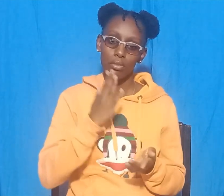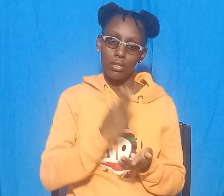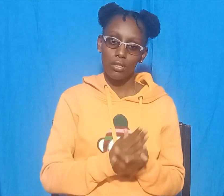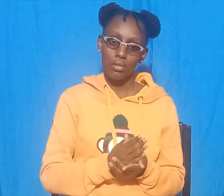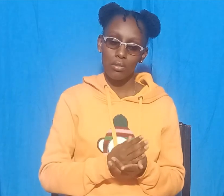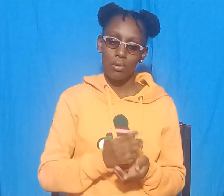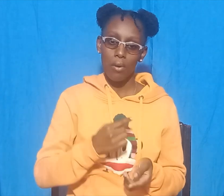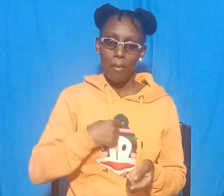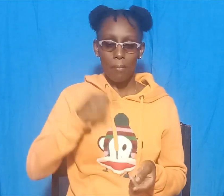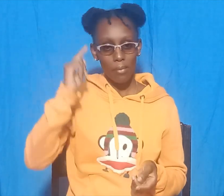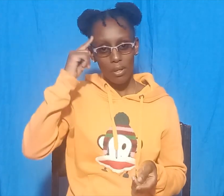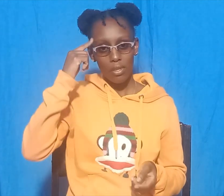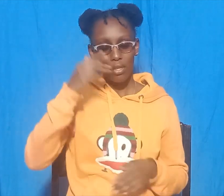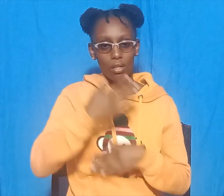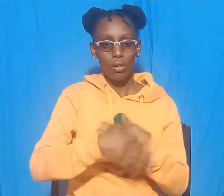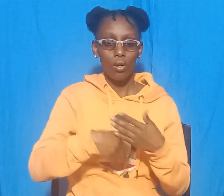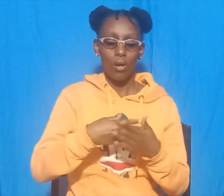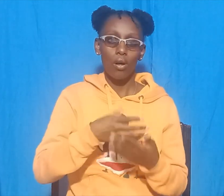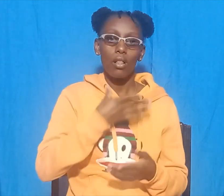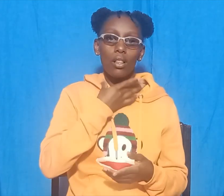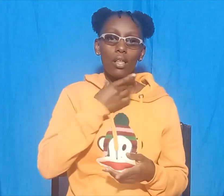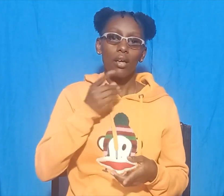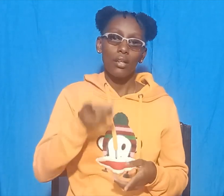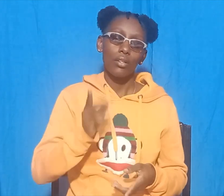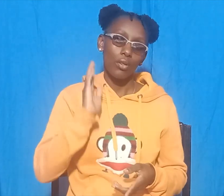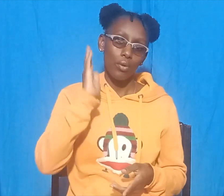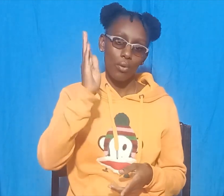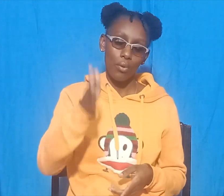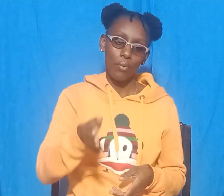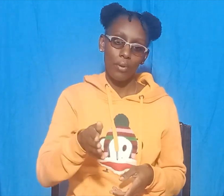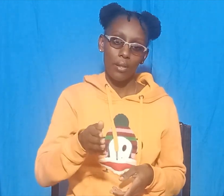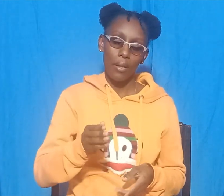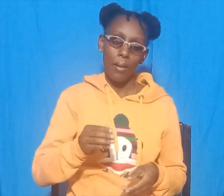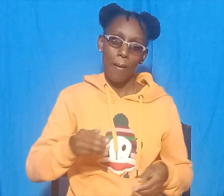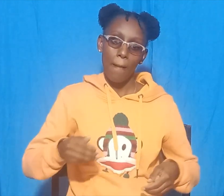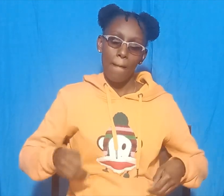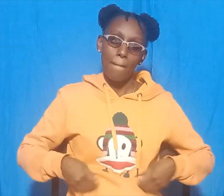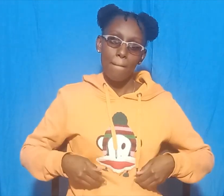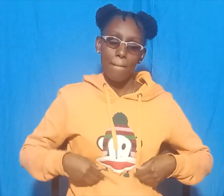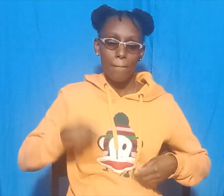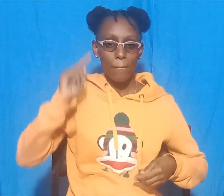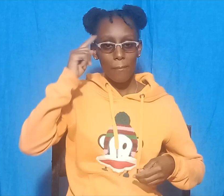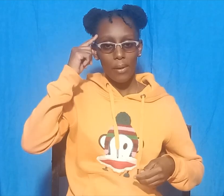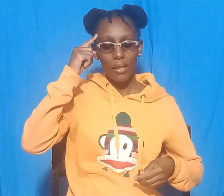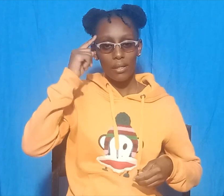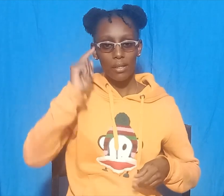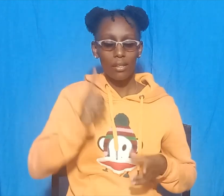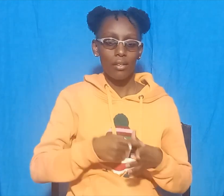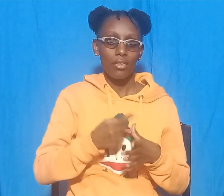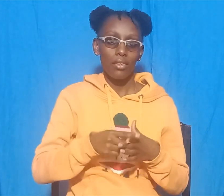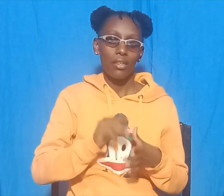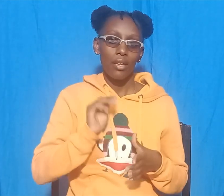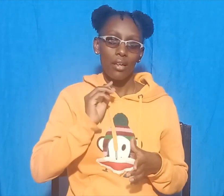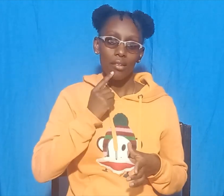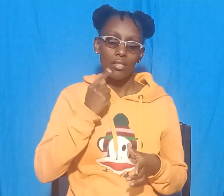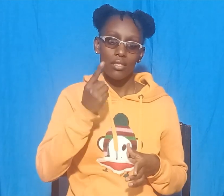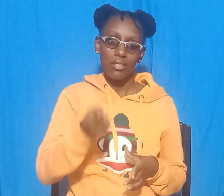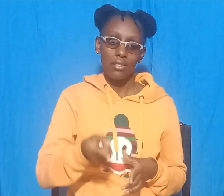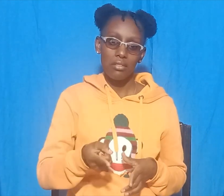like you. The monkey thought a minute and said, No, I don't want to go.